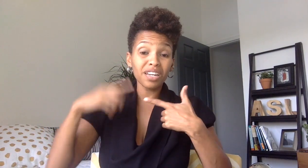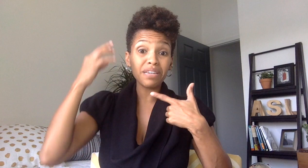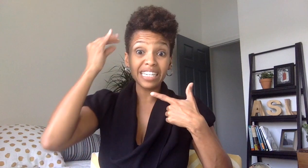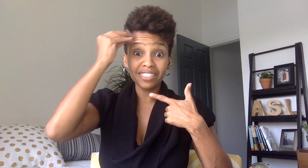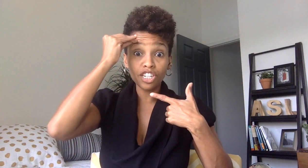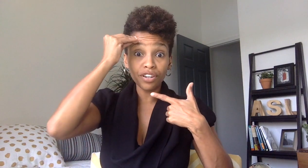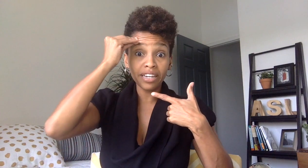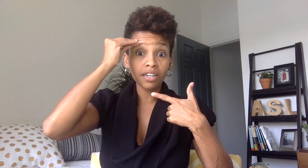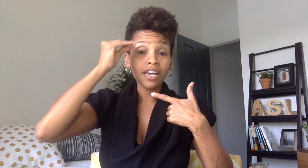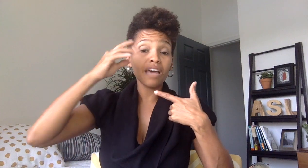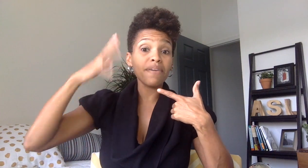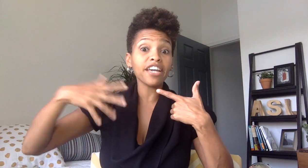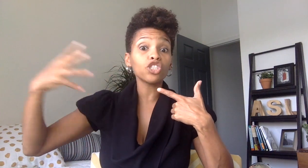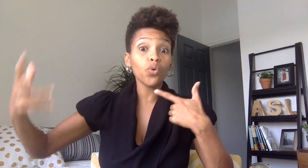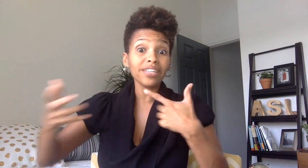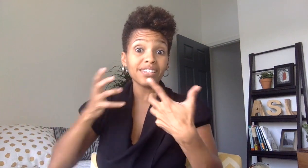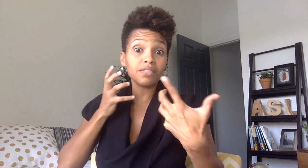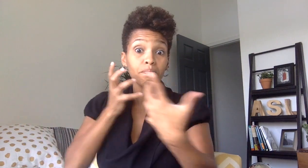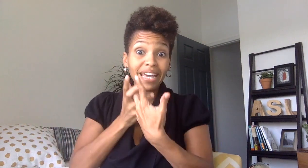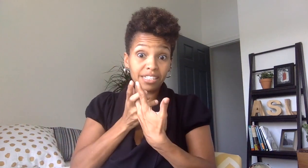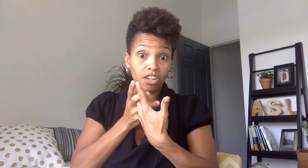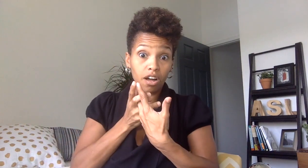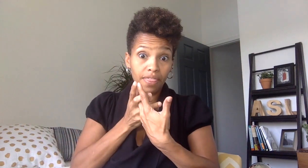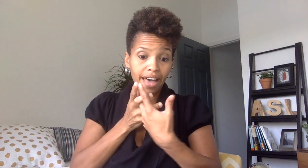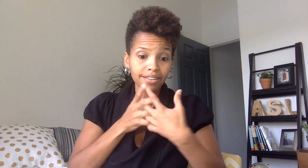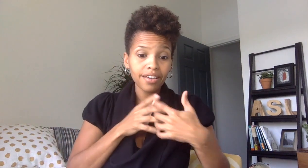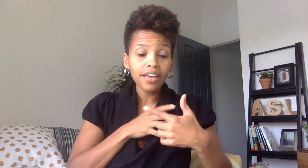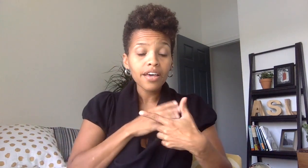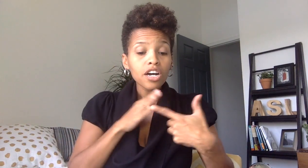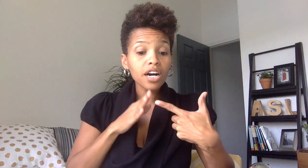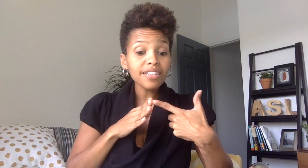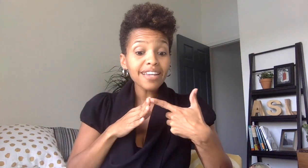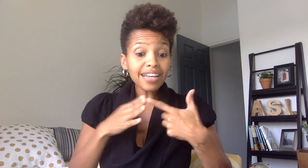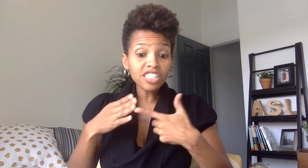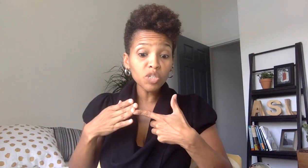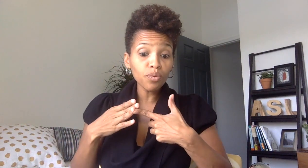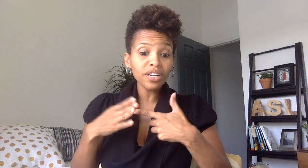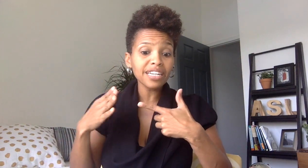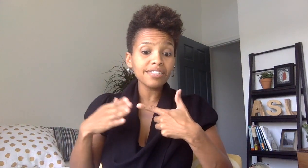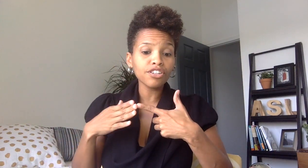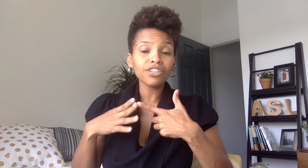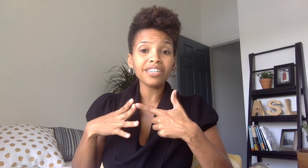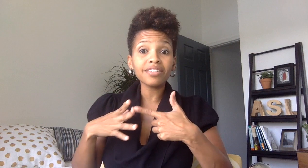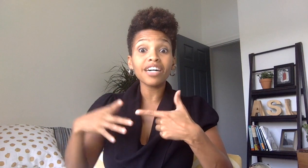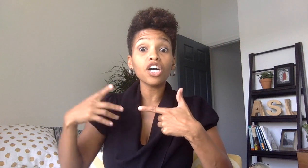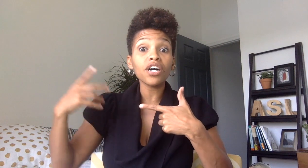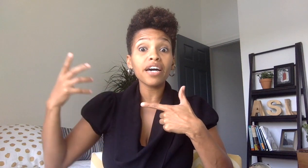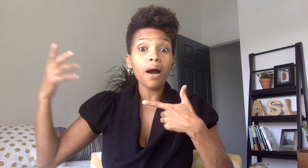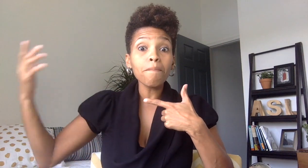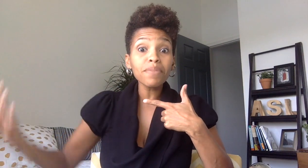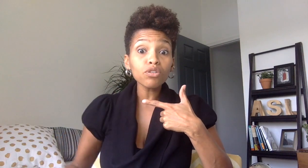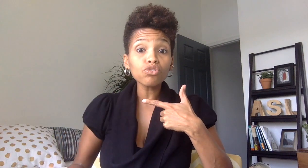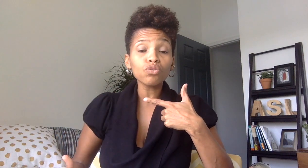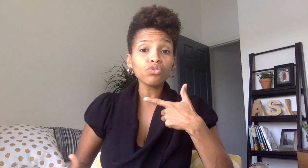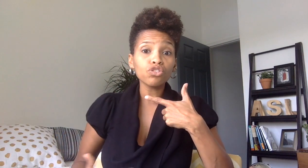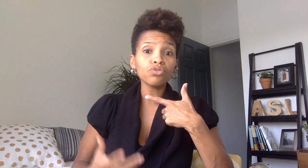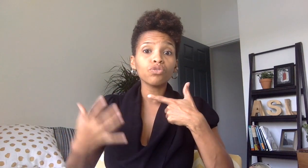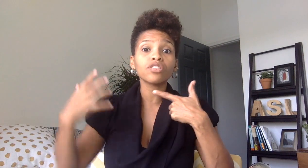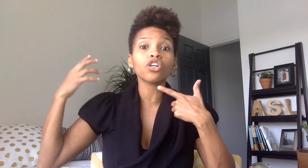to be considering and making choices based on that the next consumer we want to consider is a middle school student who has a